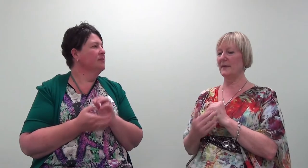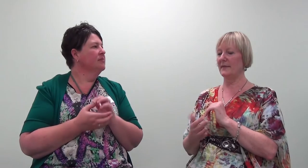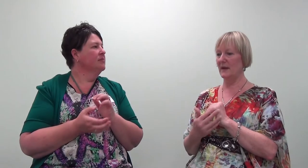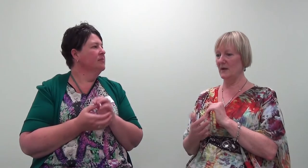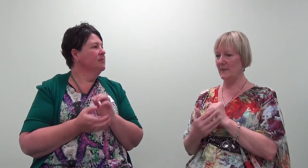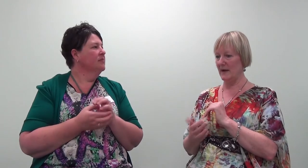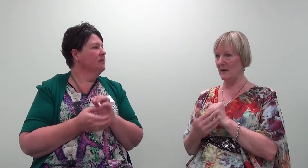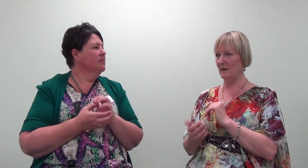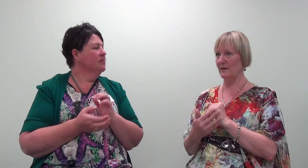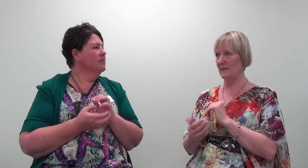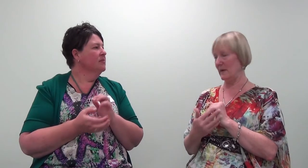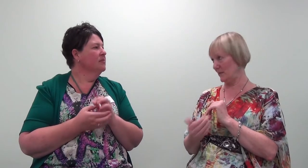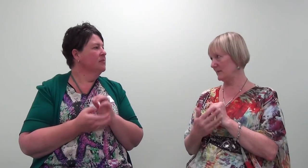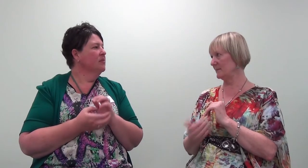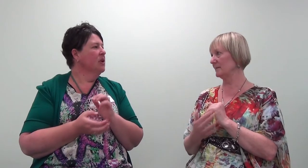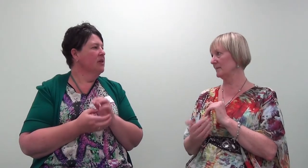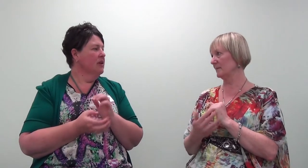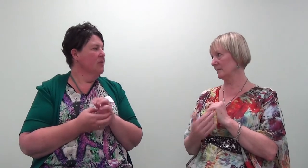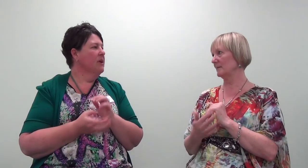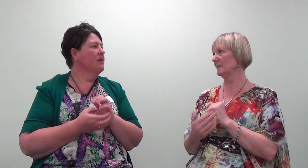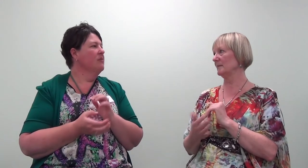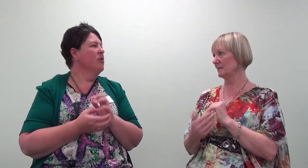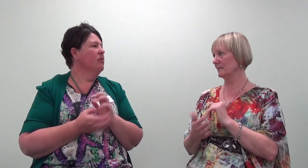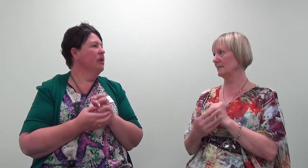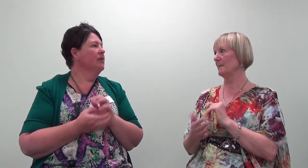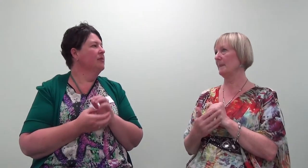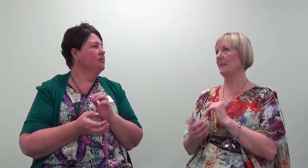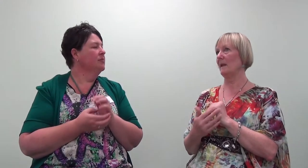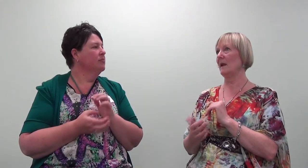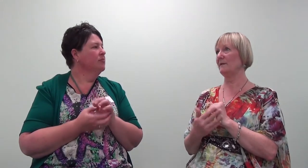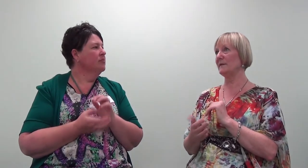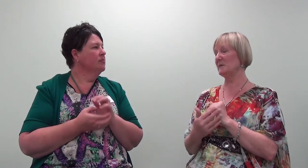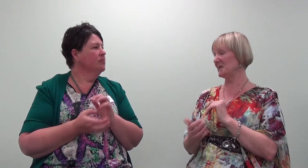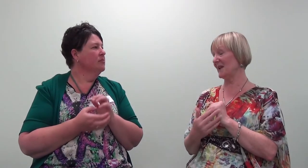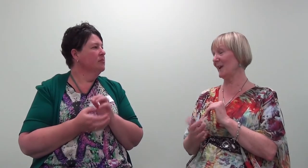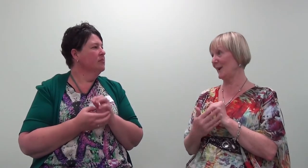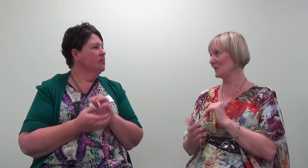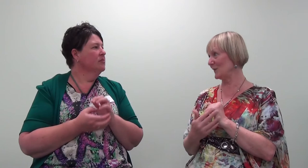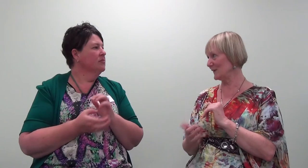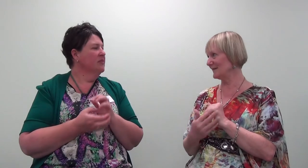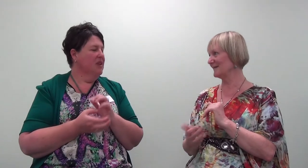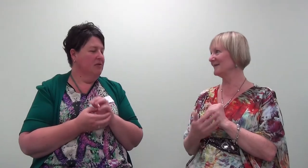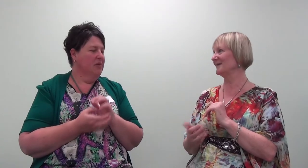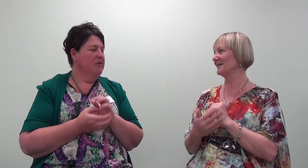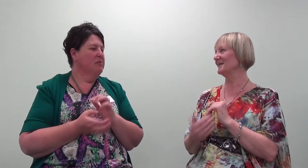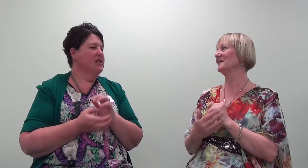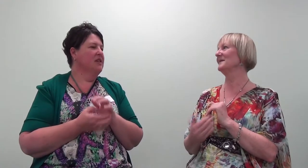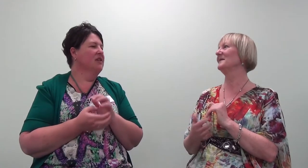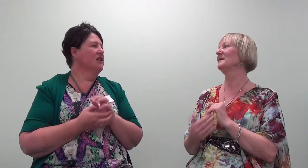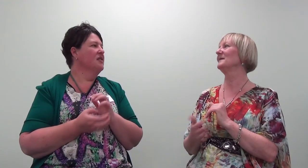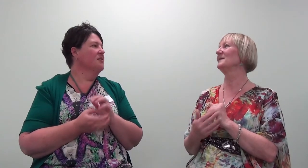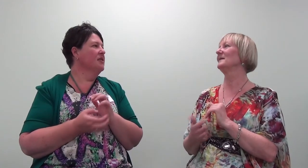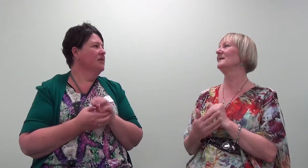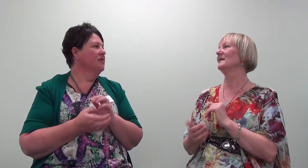I think about that memory and 50% connect with it,